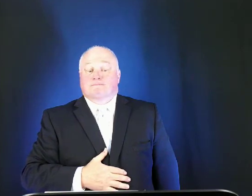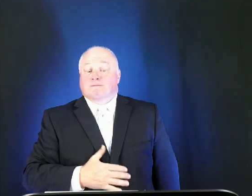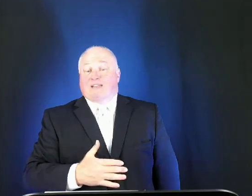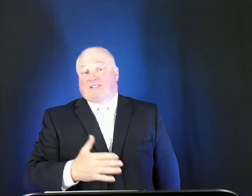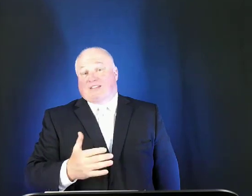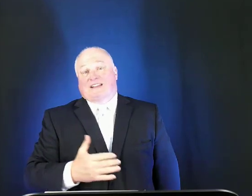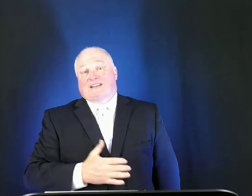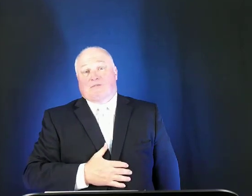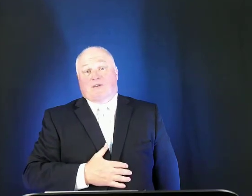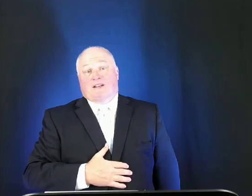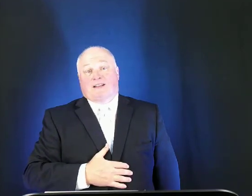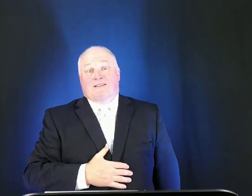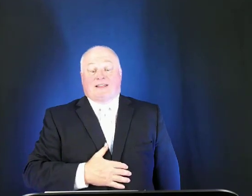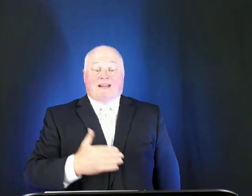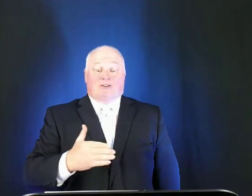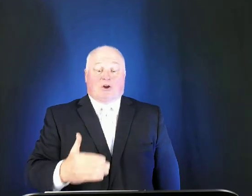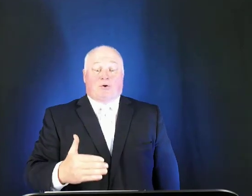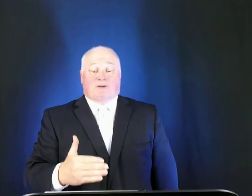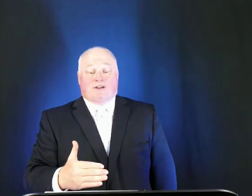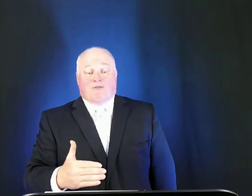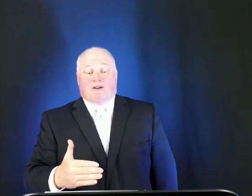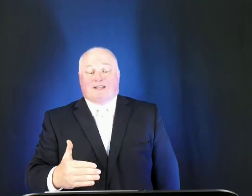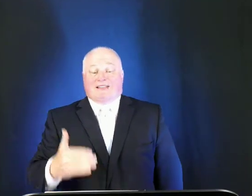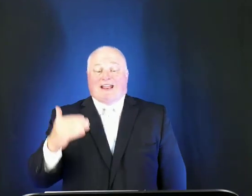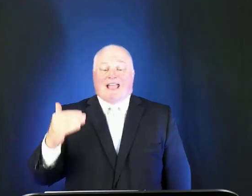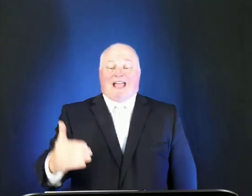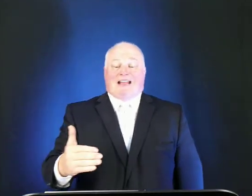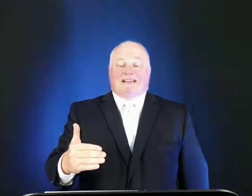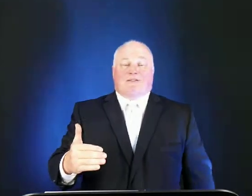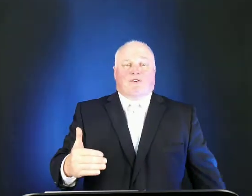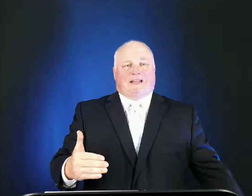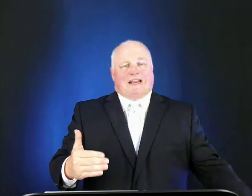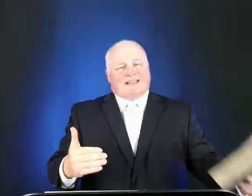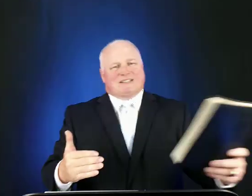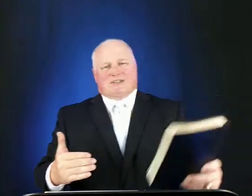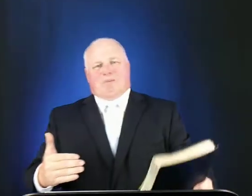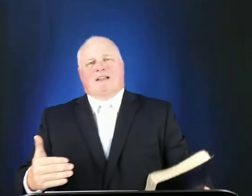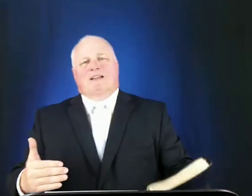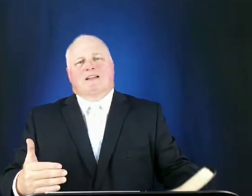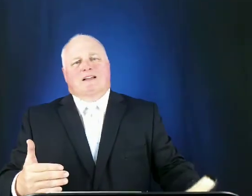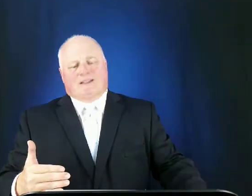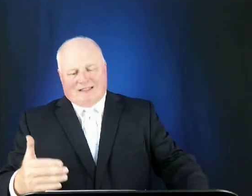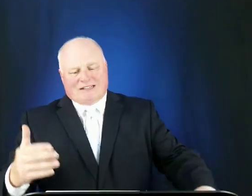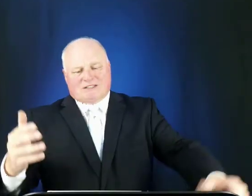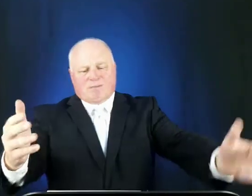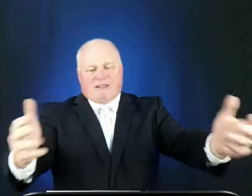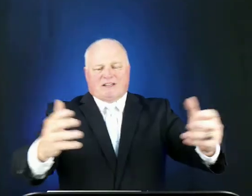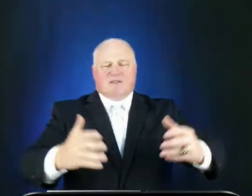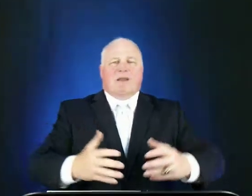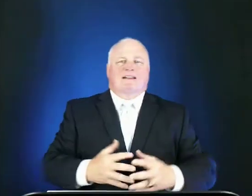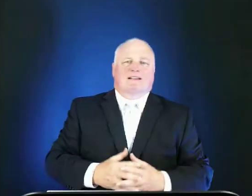they think differently they talk differently they act differently and listen to me that's to be expected it